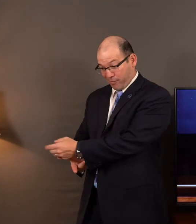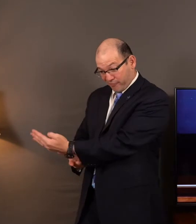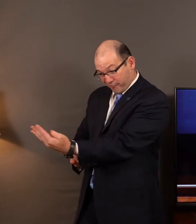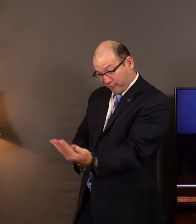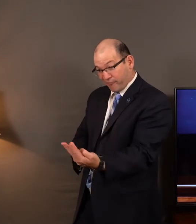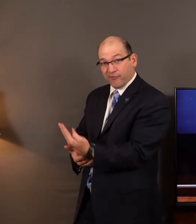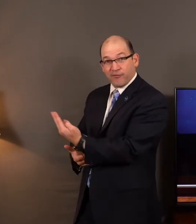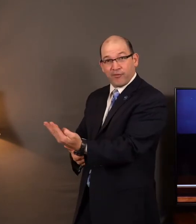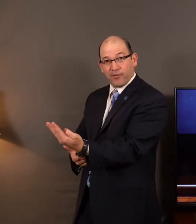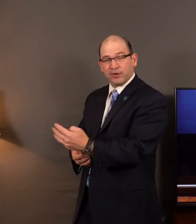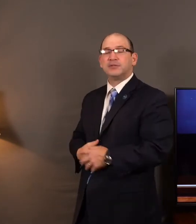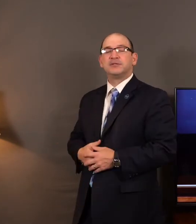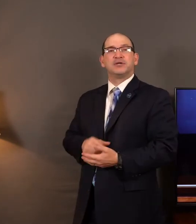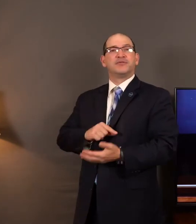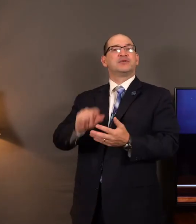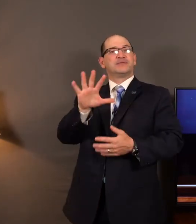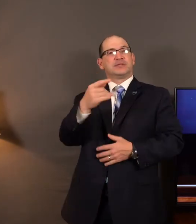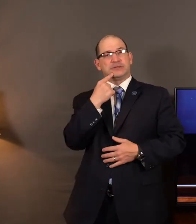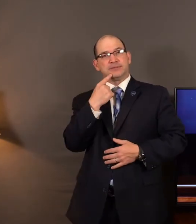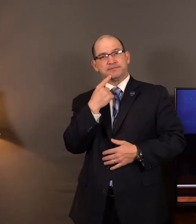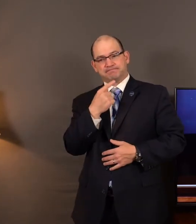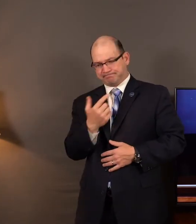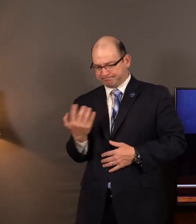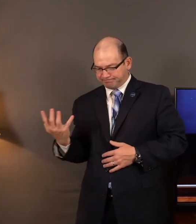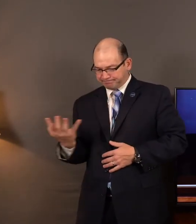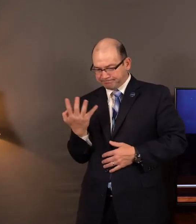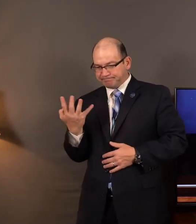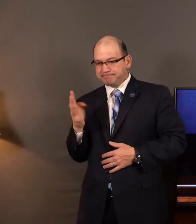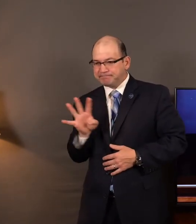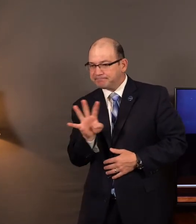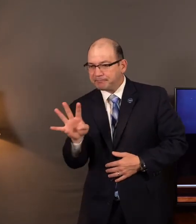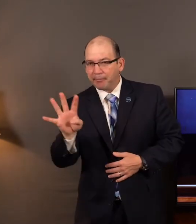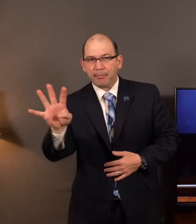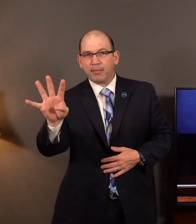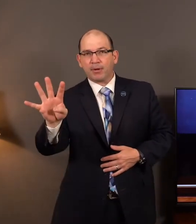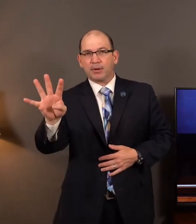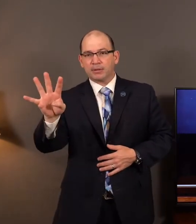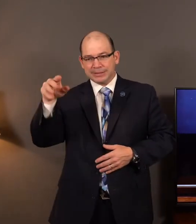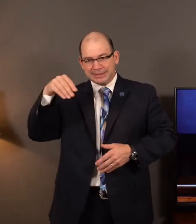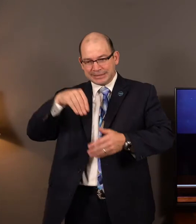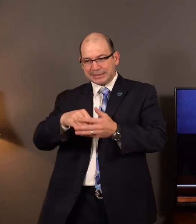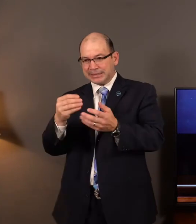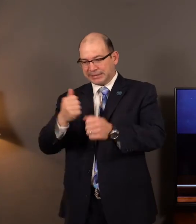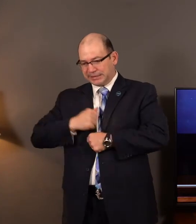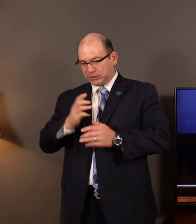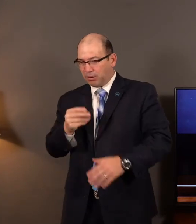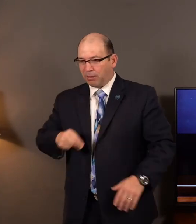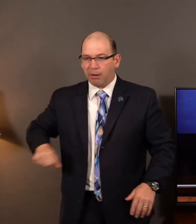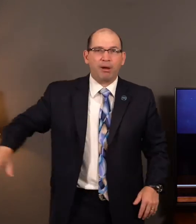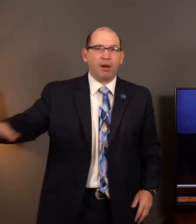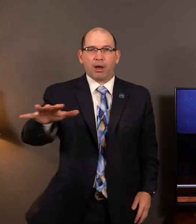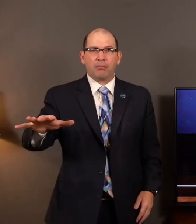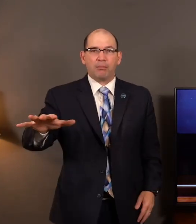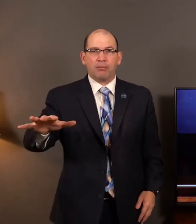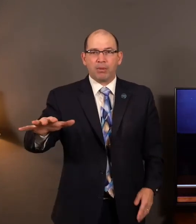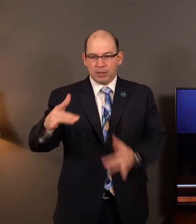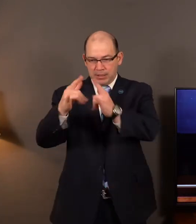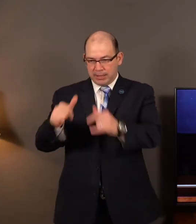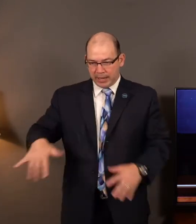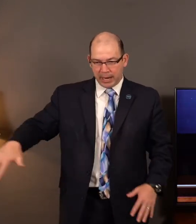surprise to them. Look at verse number five. And they rose up in the twilight to go into the camp of the Syrians. And when they were come to the uttermost part of the camp of Syria,